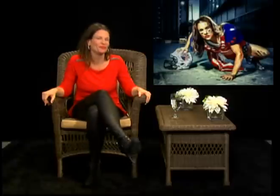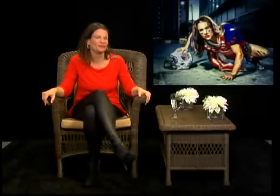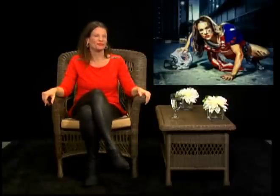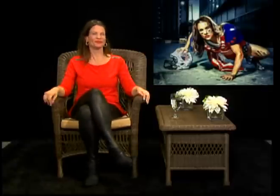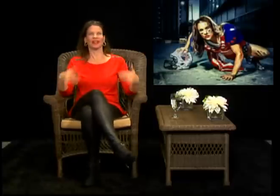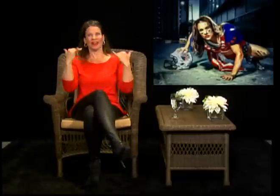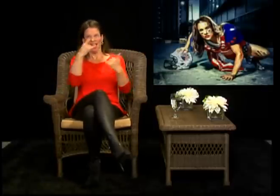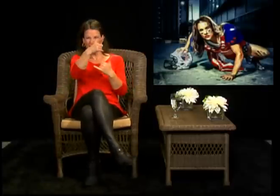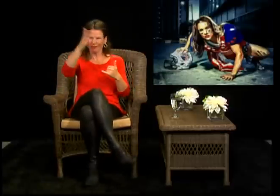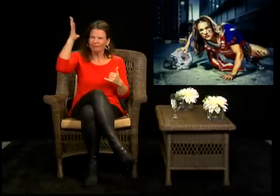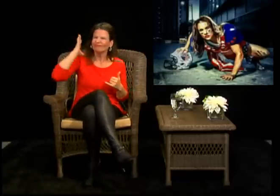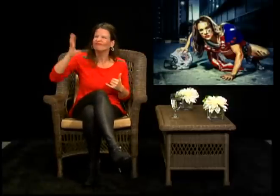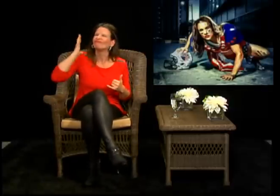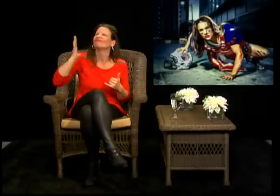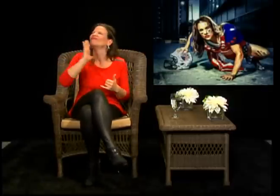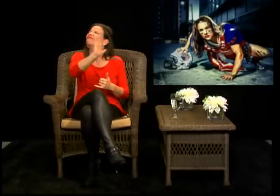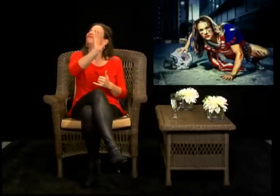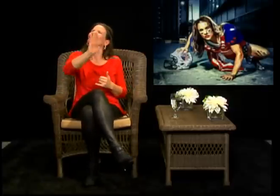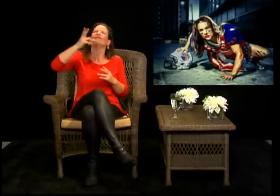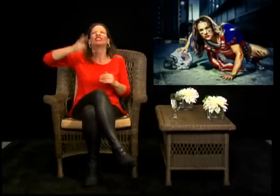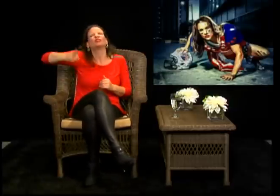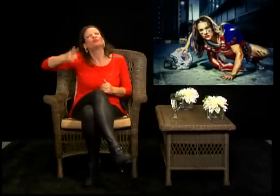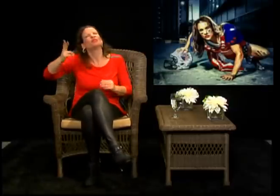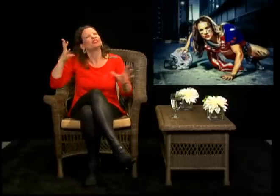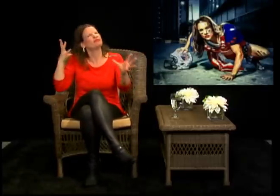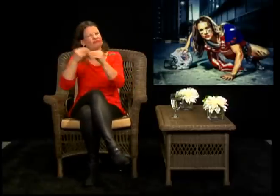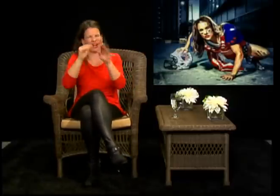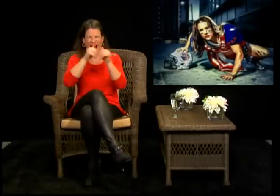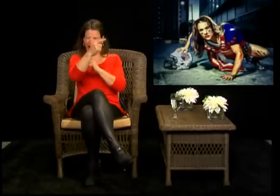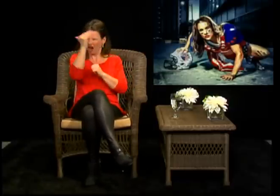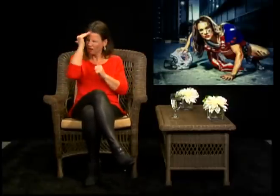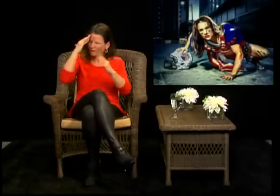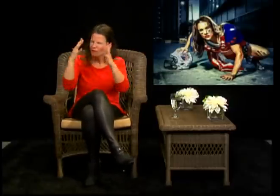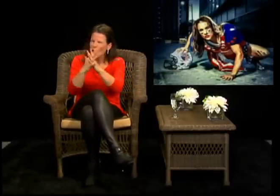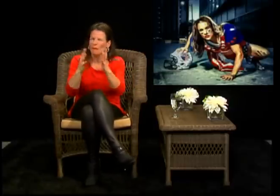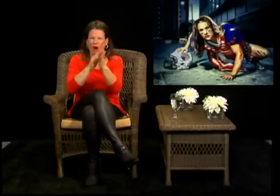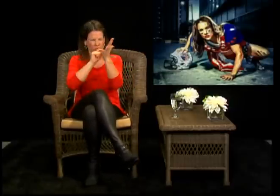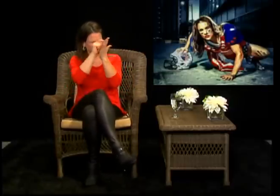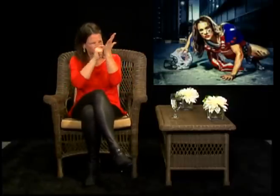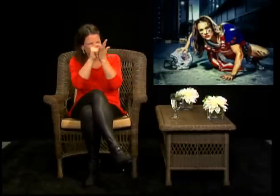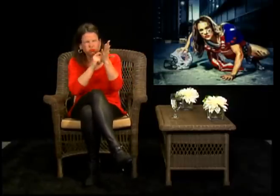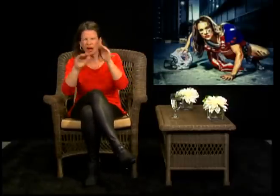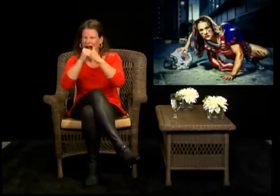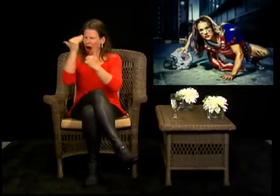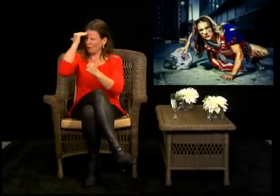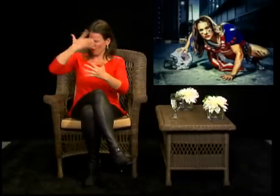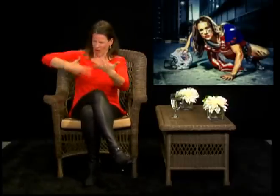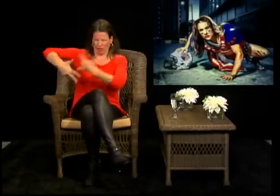to to be out there and to really be able to be on the same footing as men